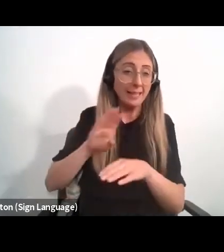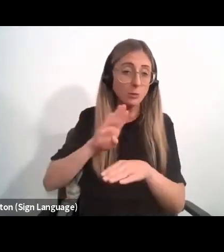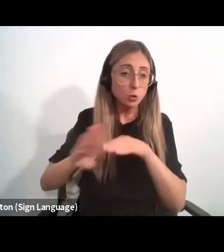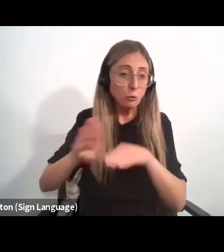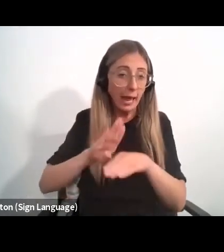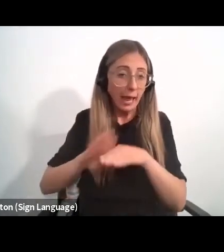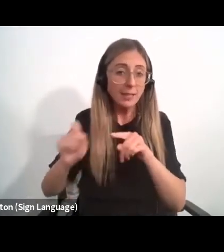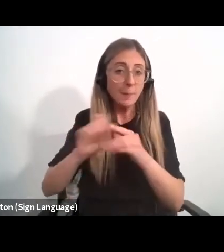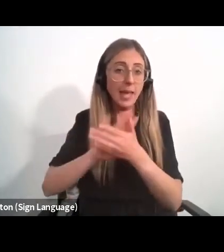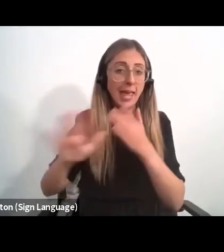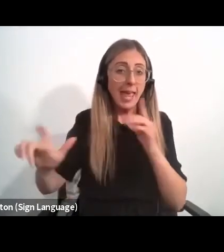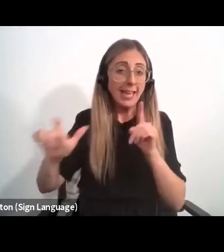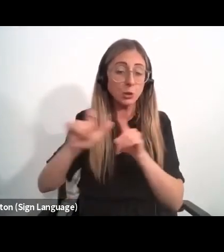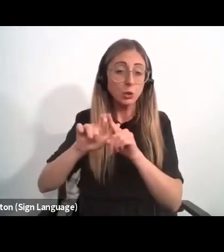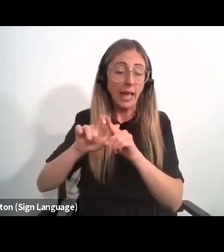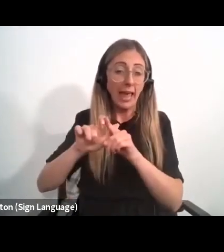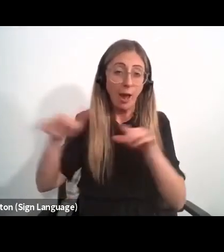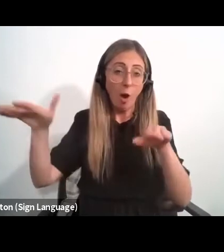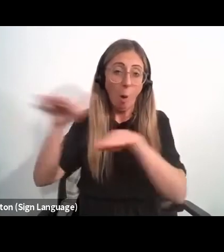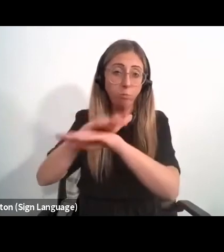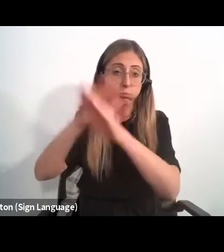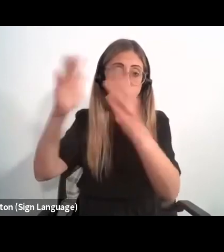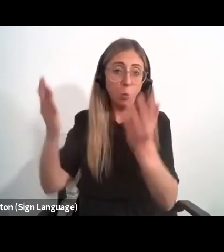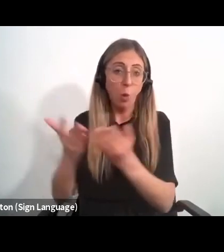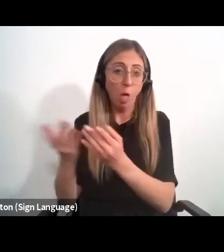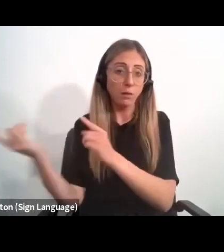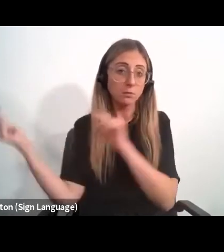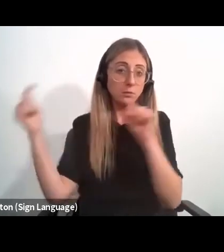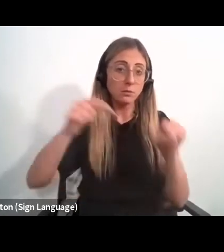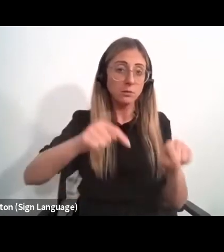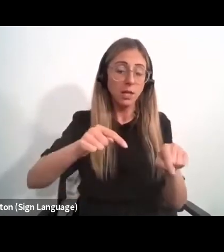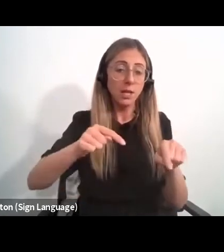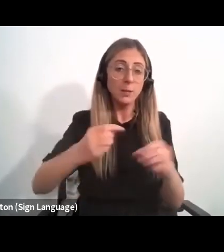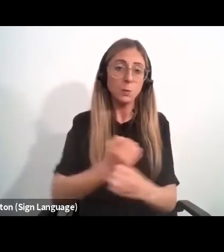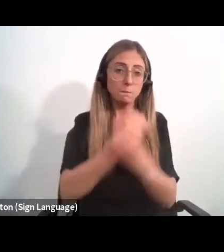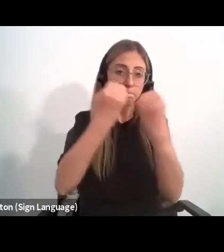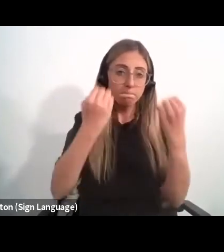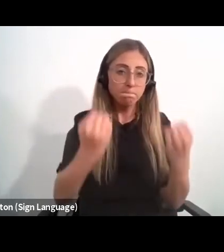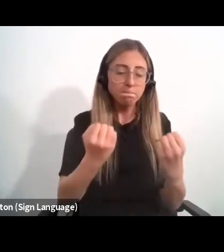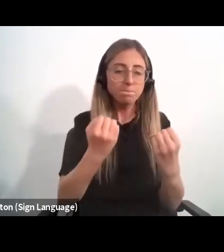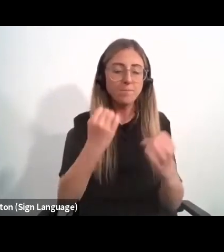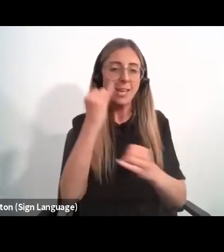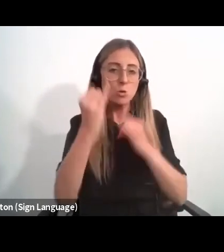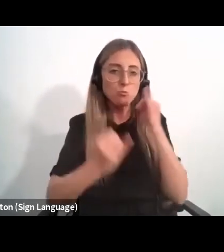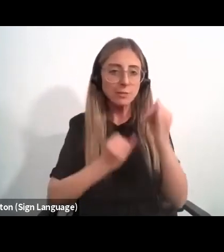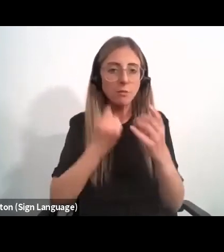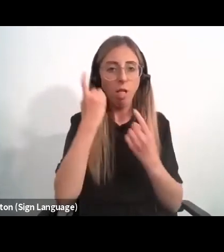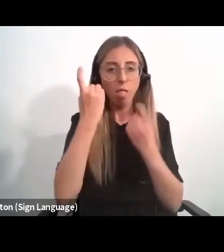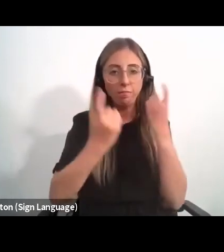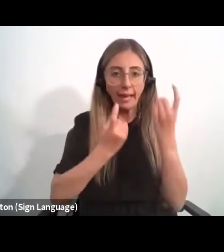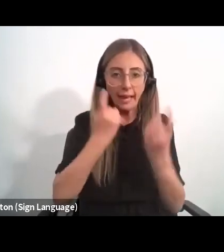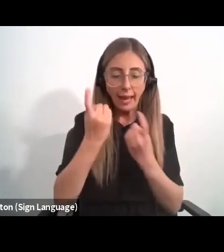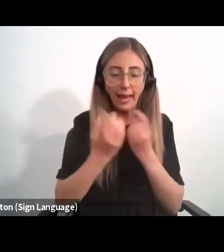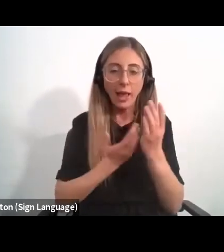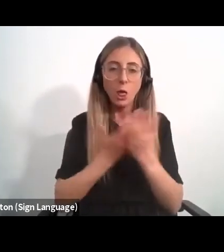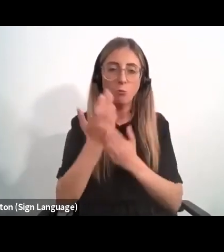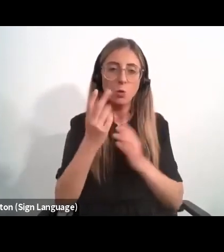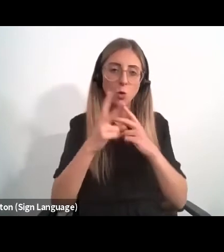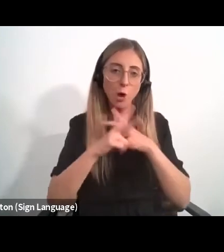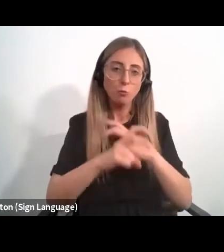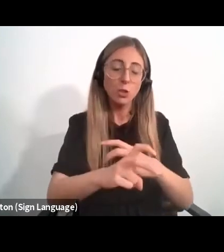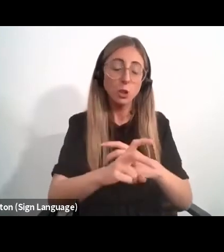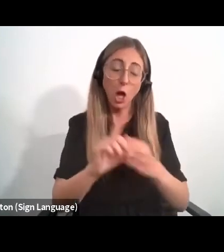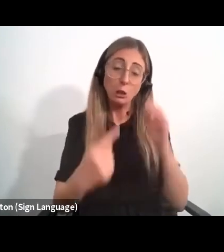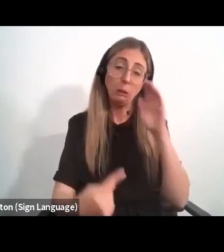holders from everywhere in the world as postdoc to reinforce a critical thinking in the research chain, which will be an